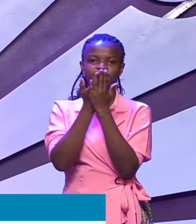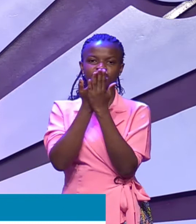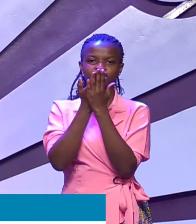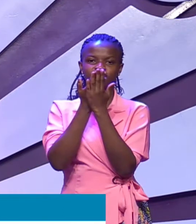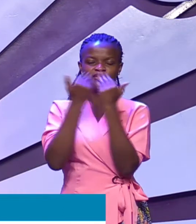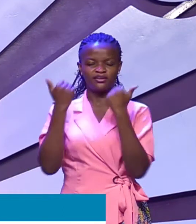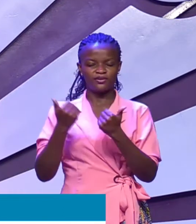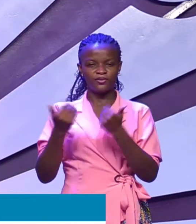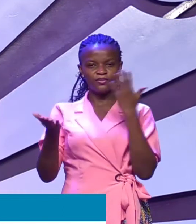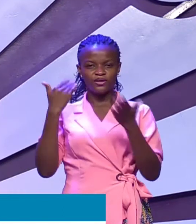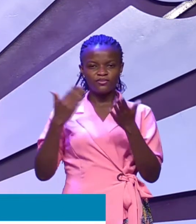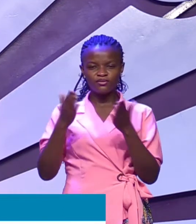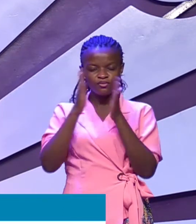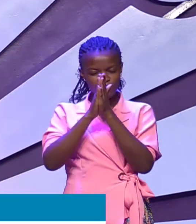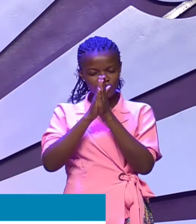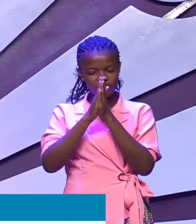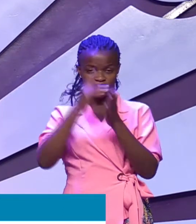Have you ever prayed for someone